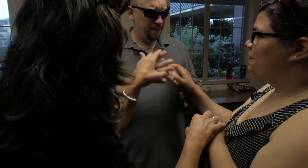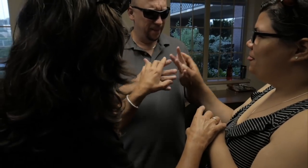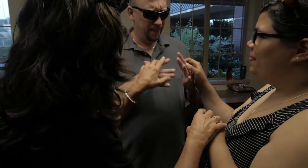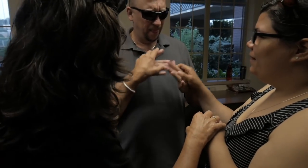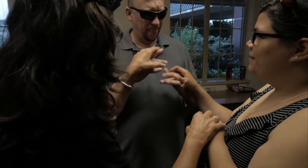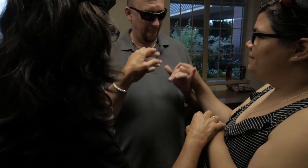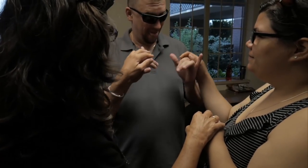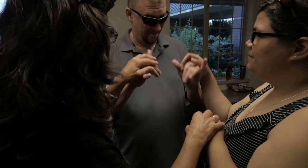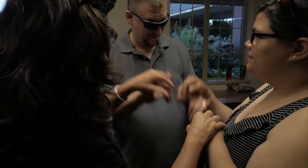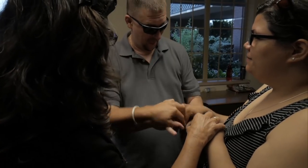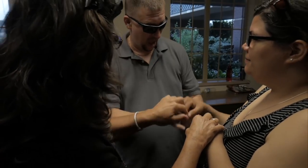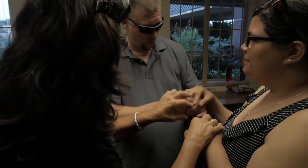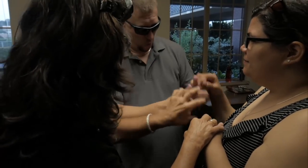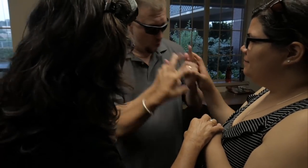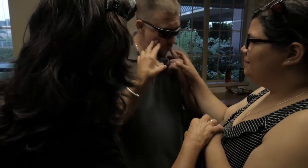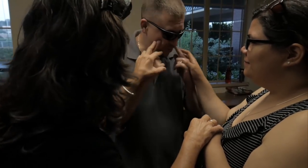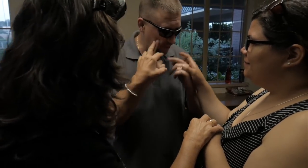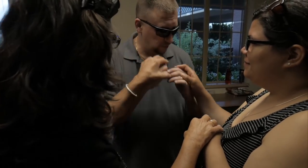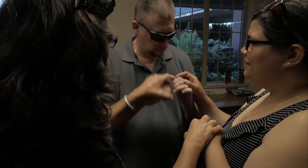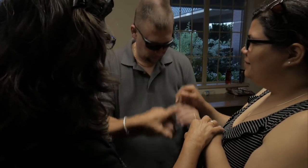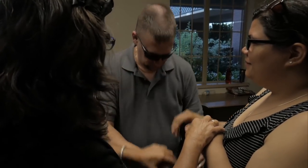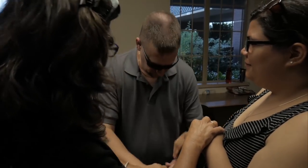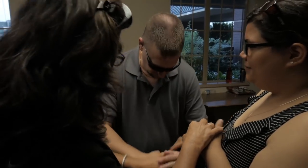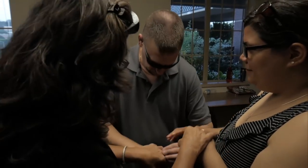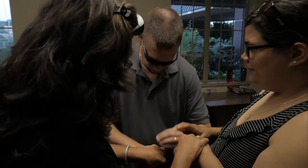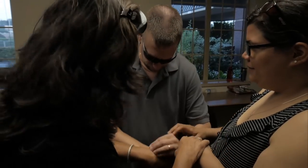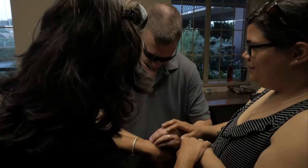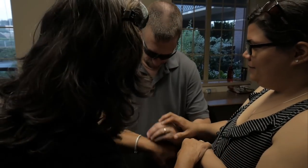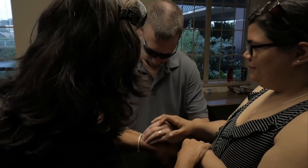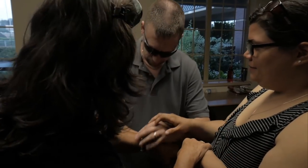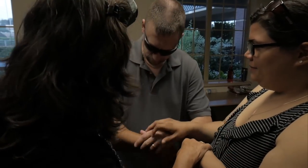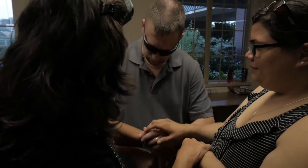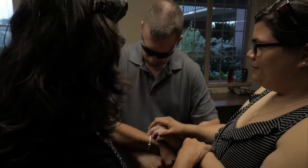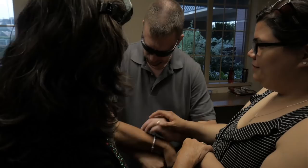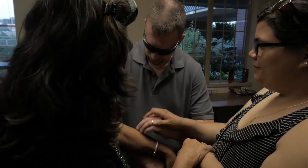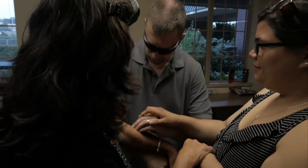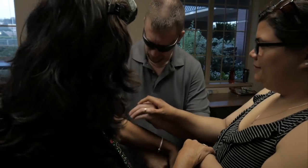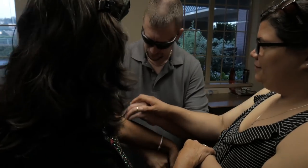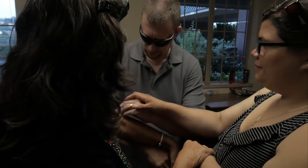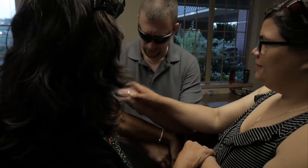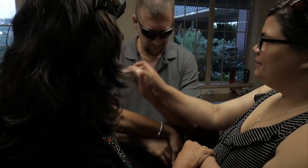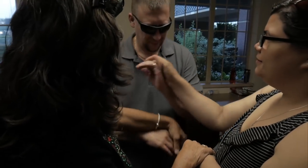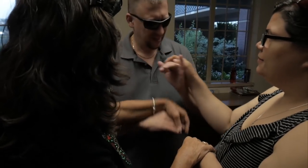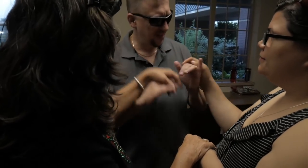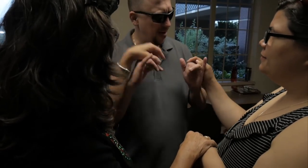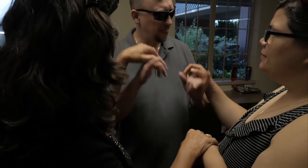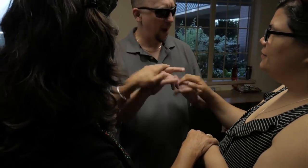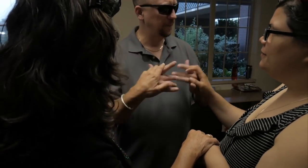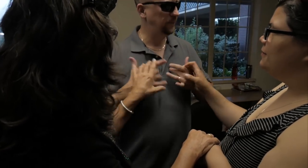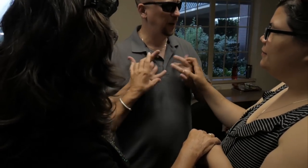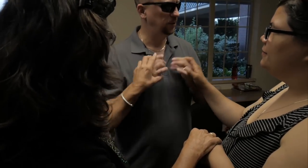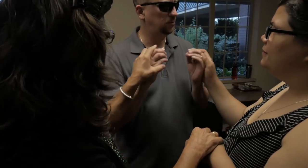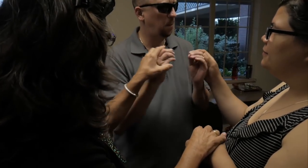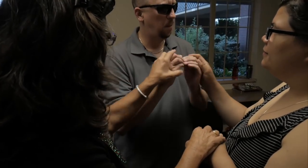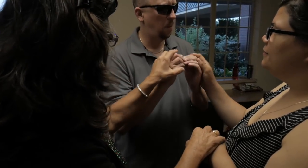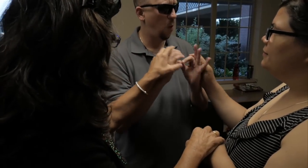But that kissing up the arm, that feels more like love.